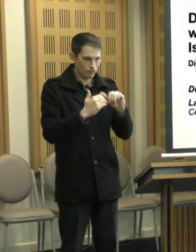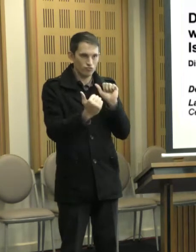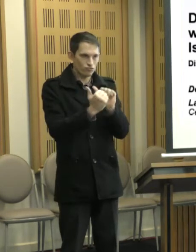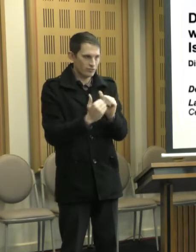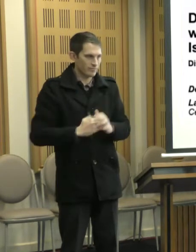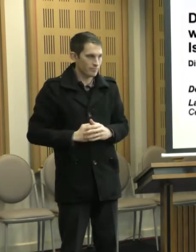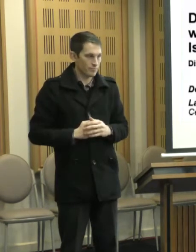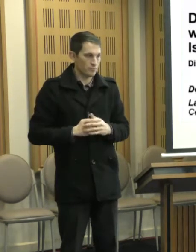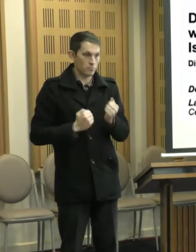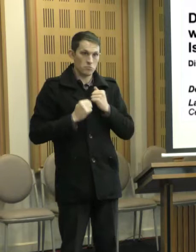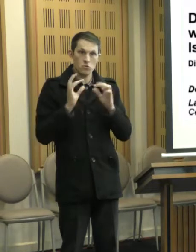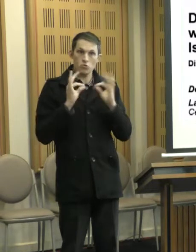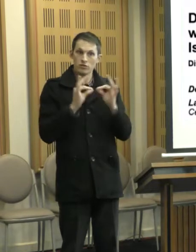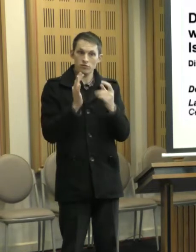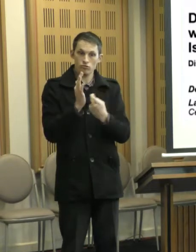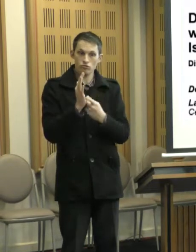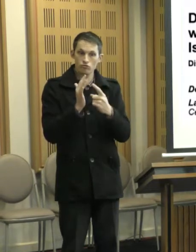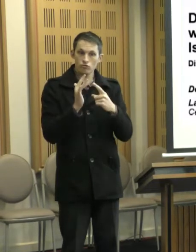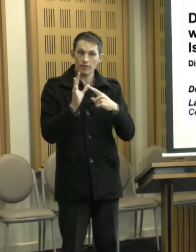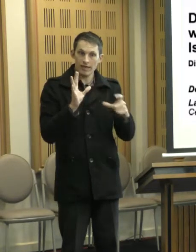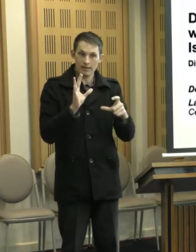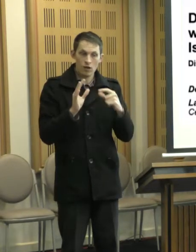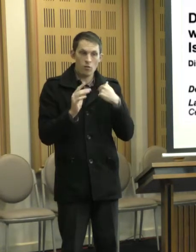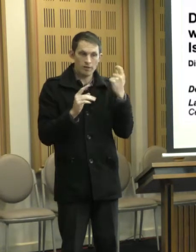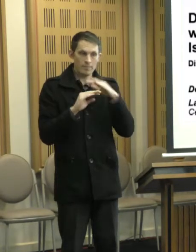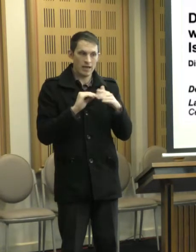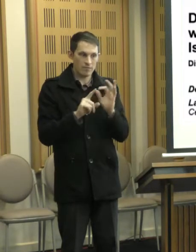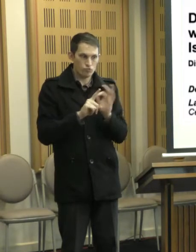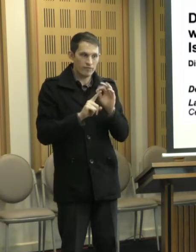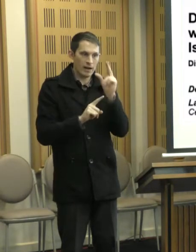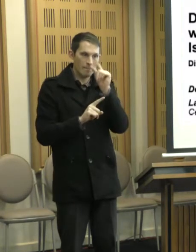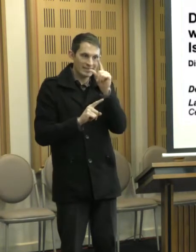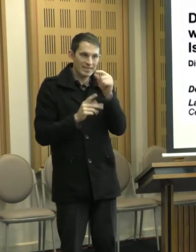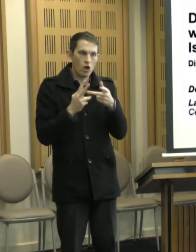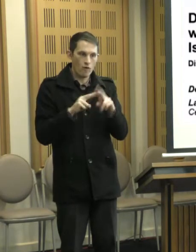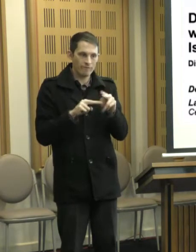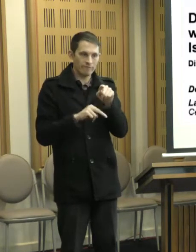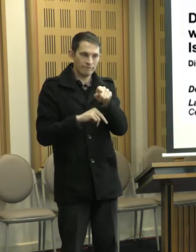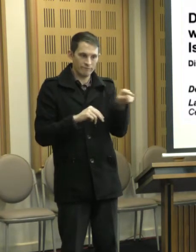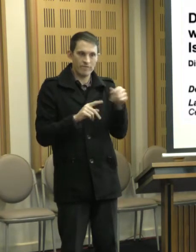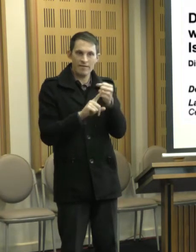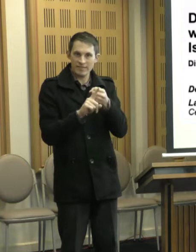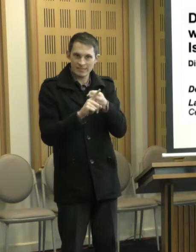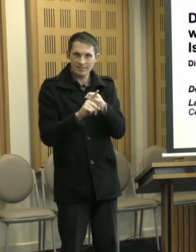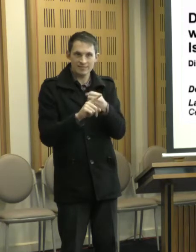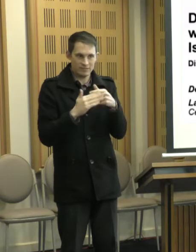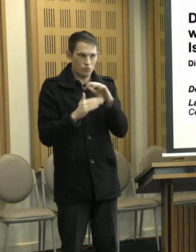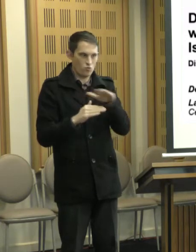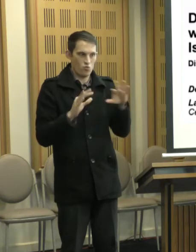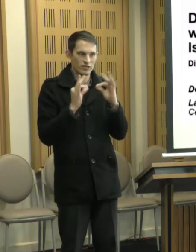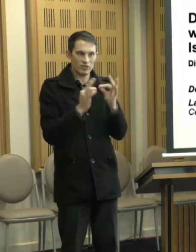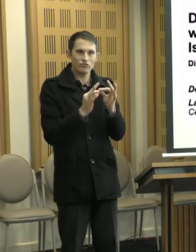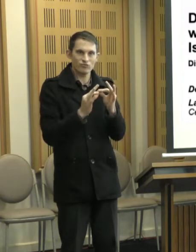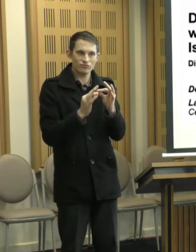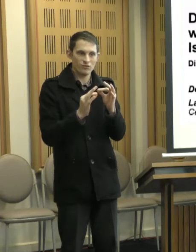REAC is, is really improving the capacity of our, of our advocates and our whole organisation to incorporate this work into